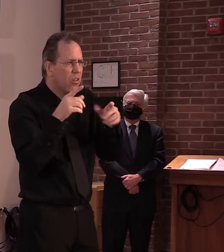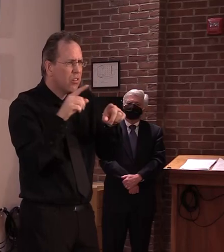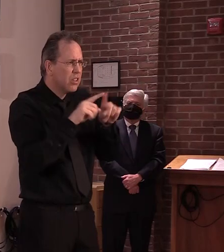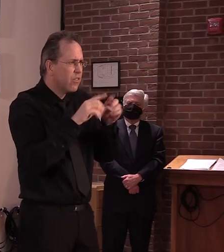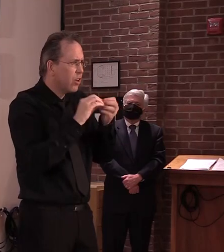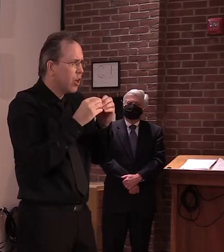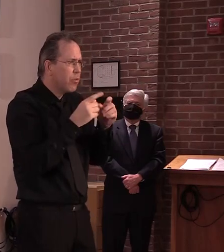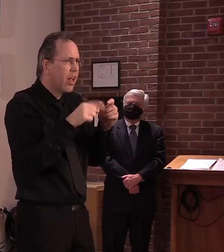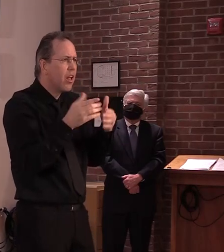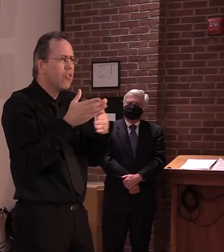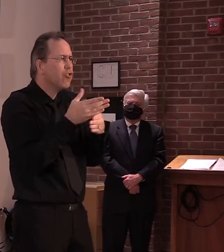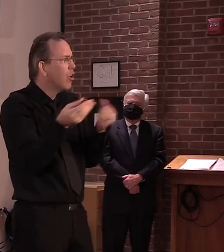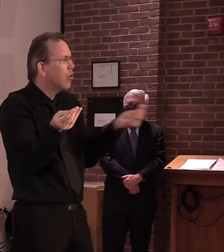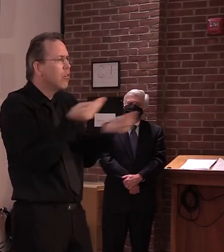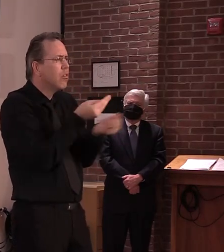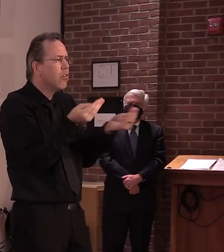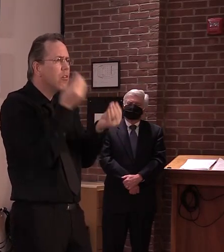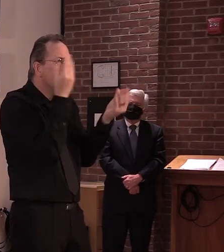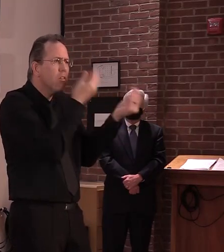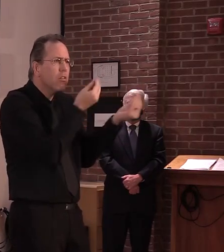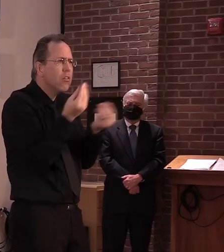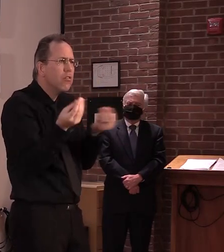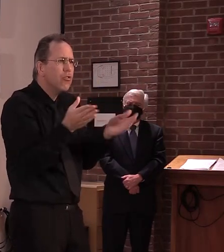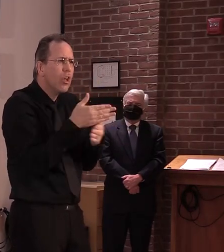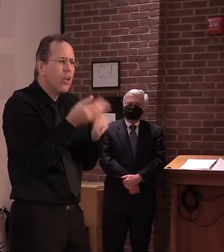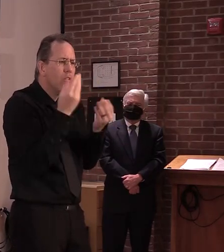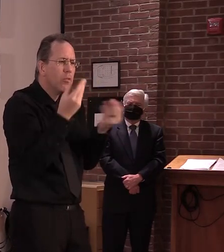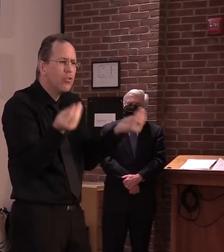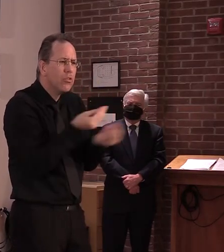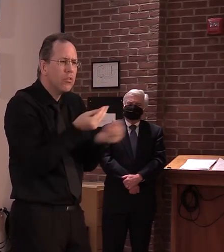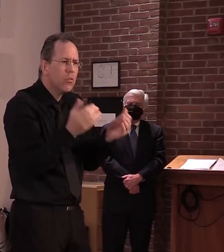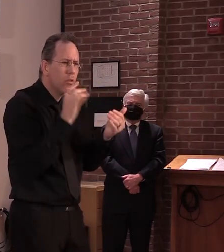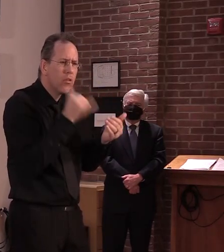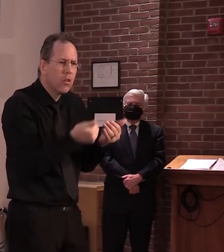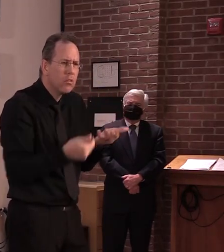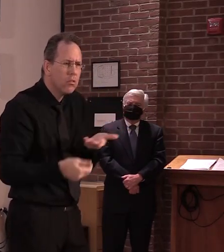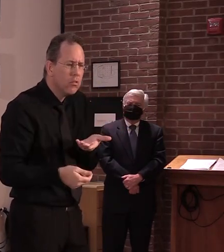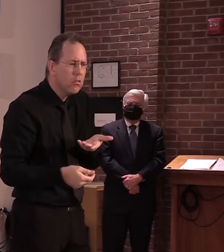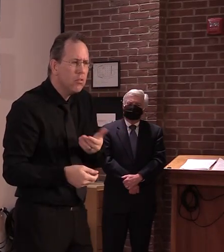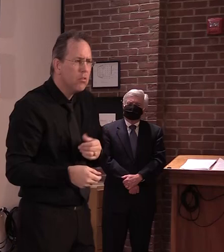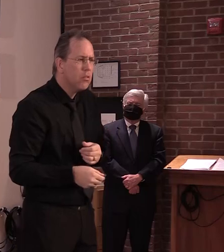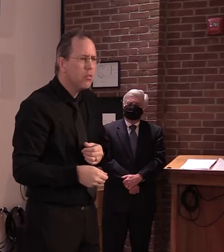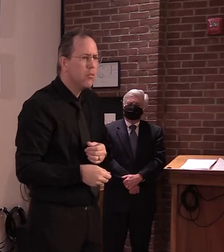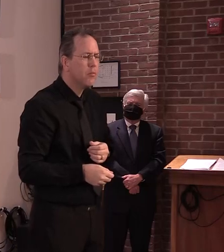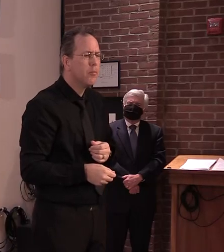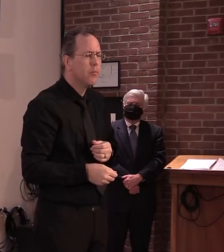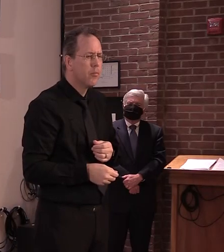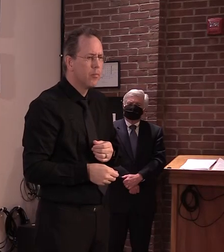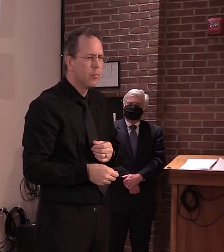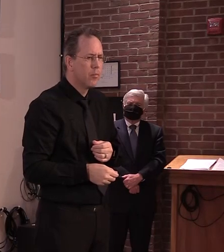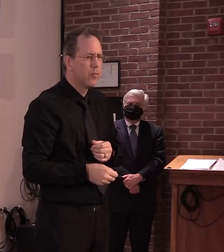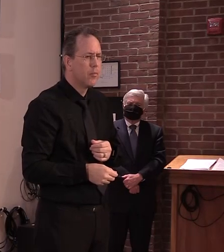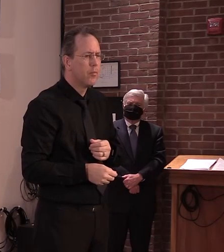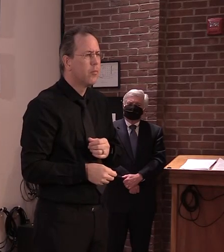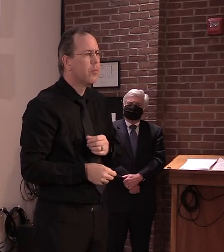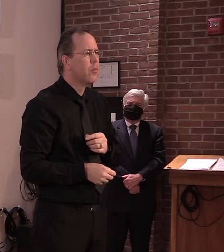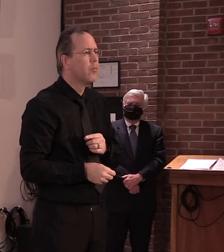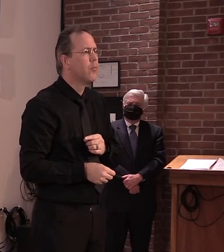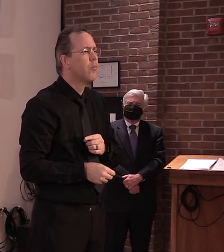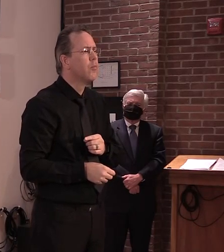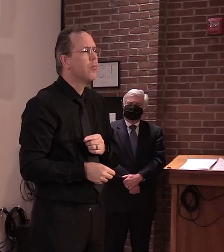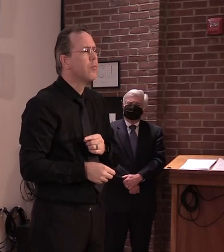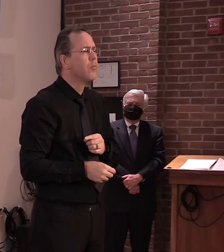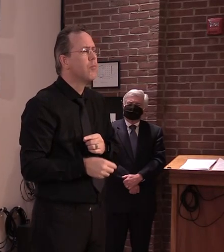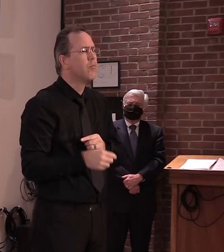do your weekly projections. Mike, can I just – this is Rebecca, I'm sorry. Can I just make sure we're all understanding your question because I think that might be